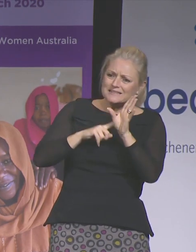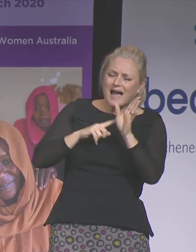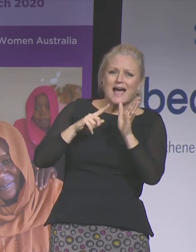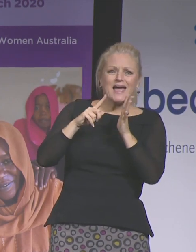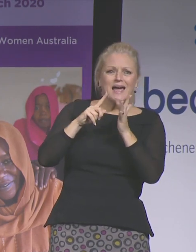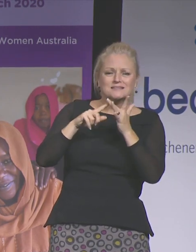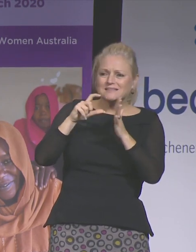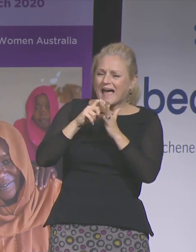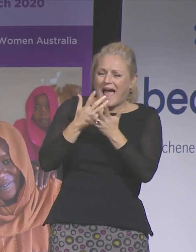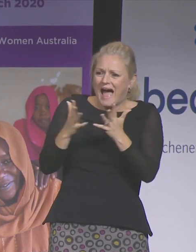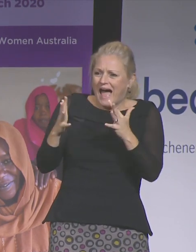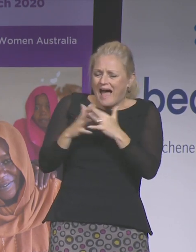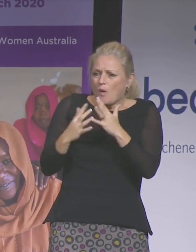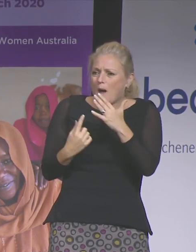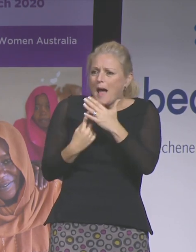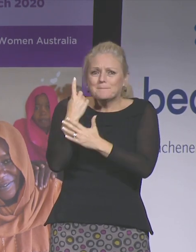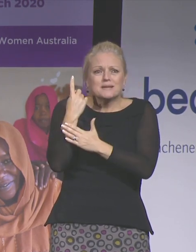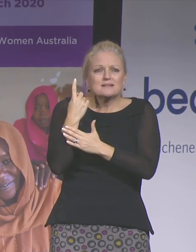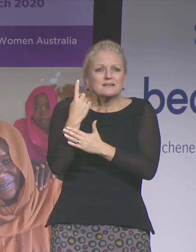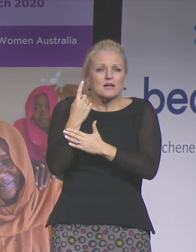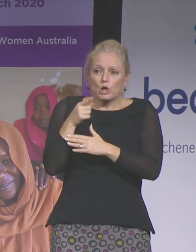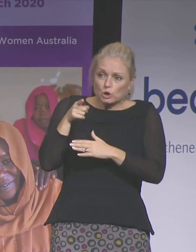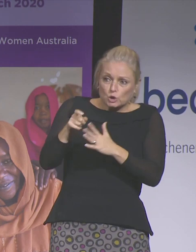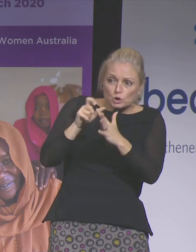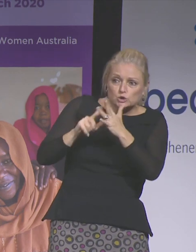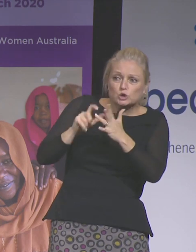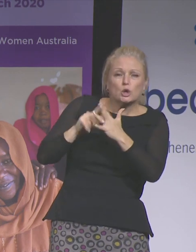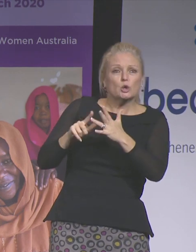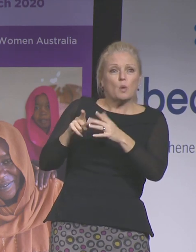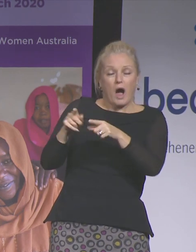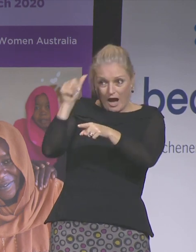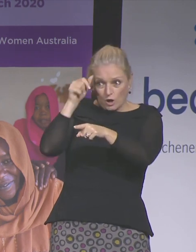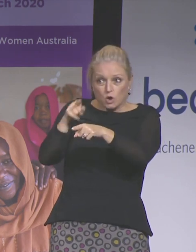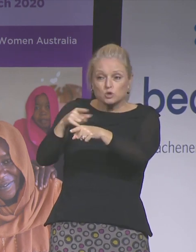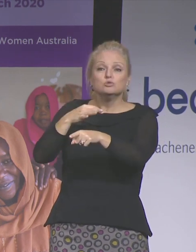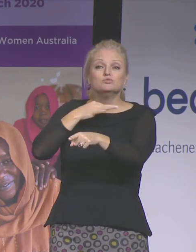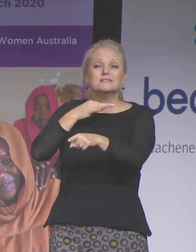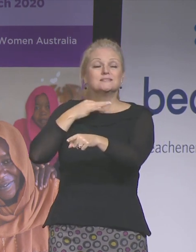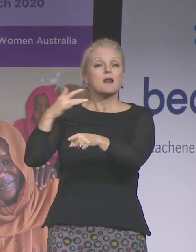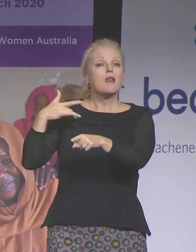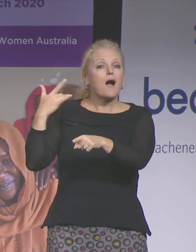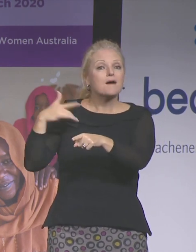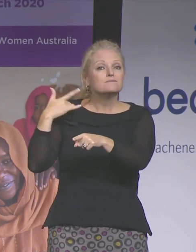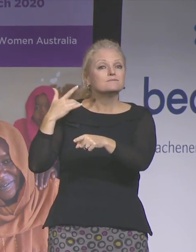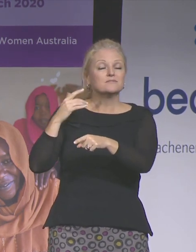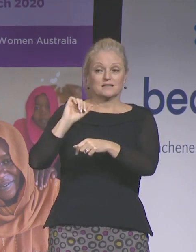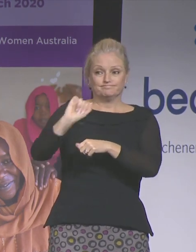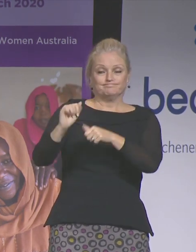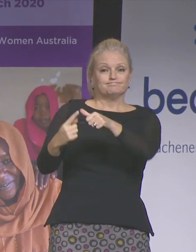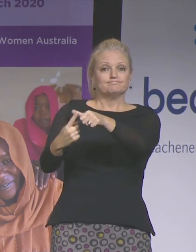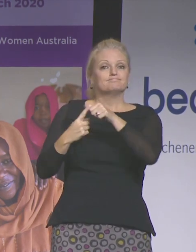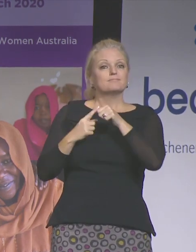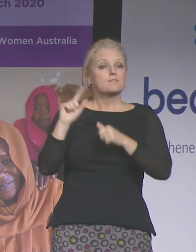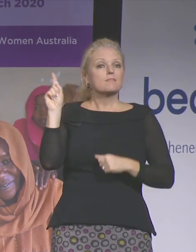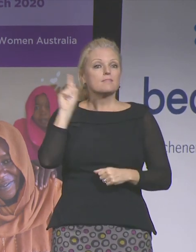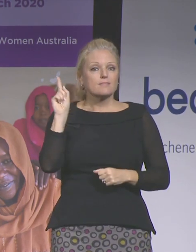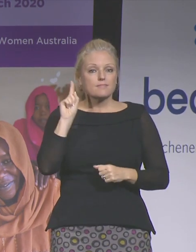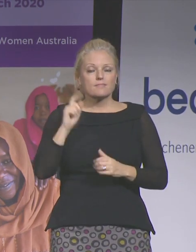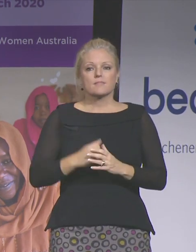Every day you take actions which put yourself at risk. His simple response to me was,